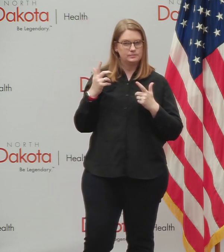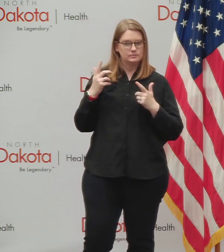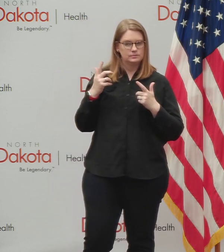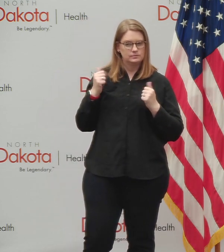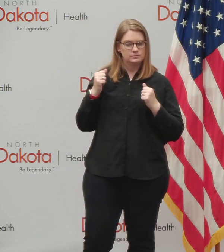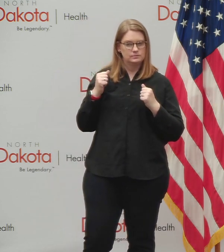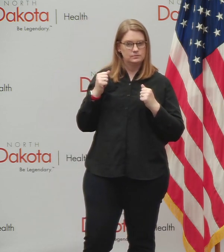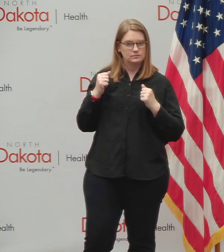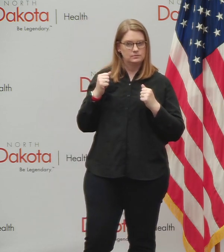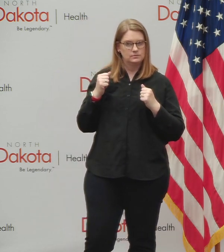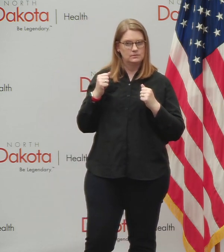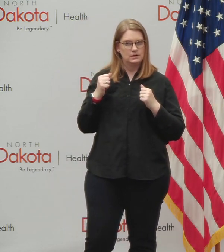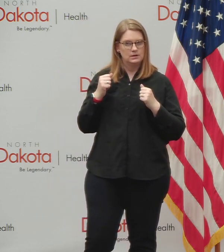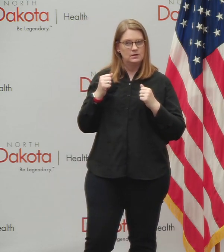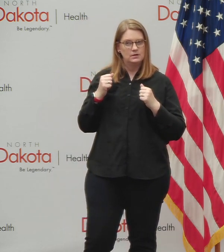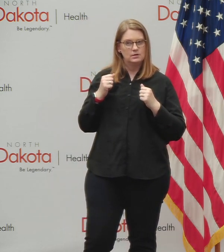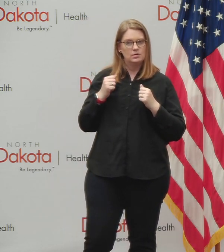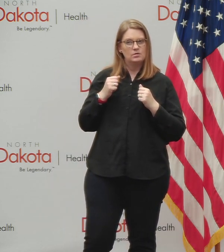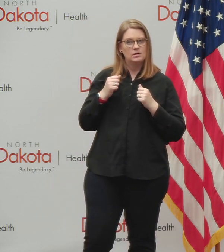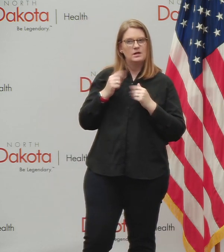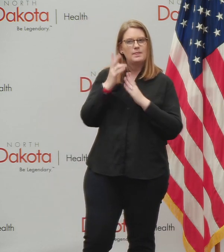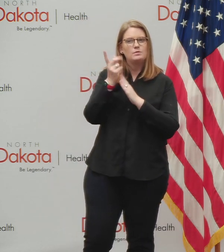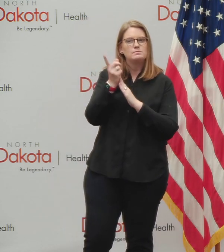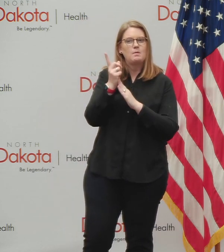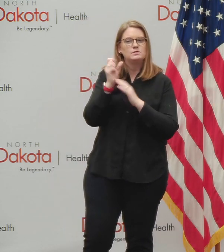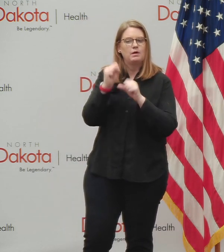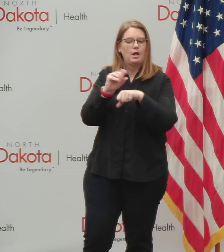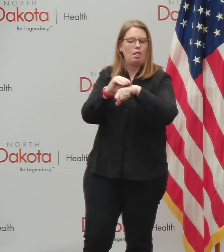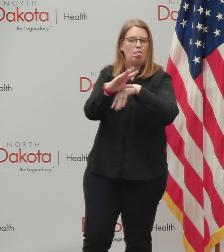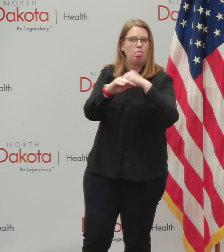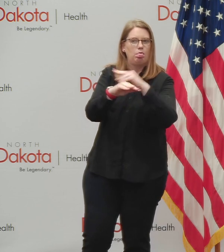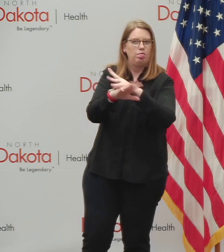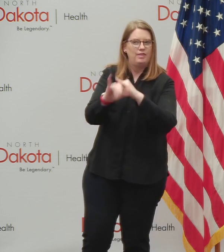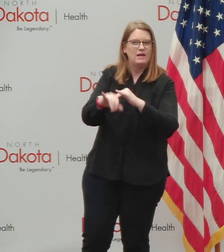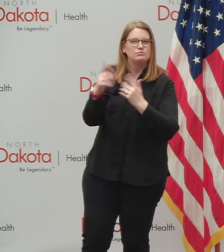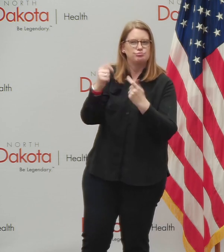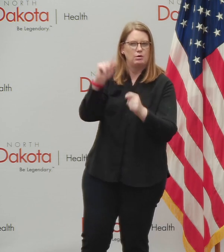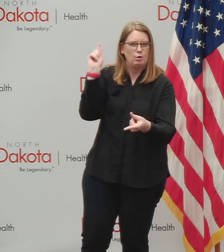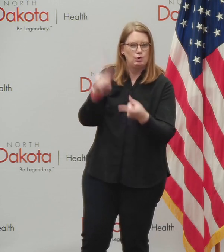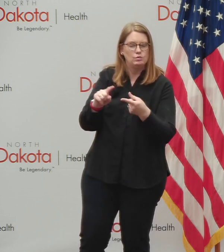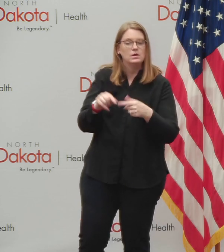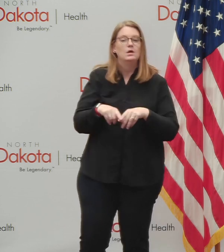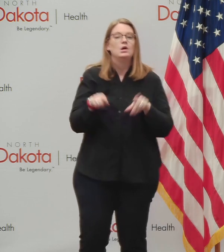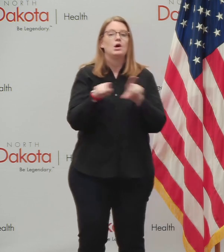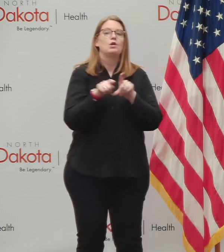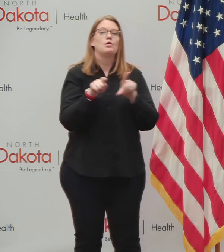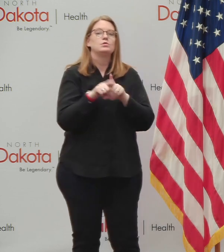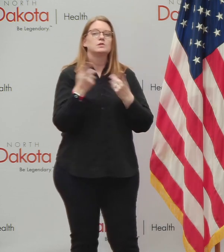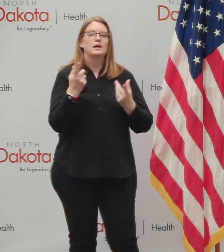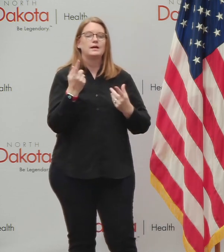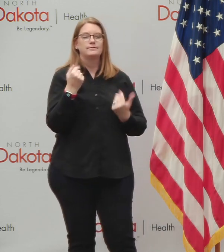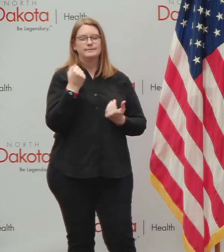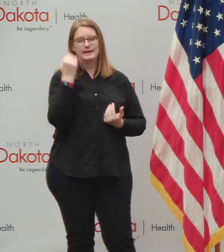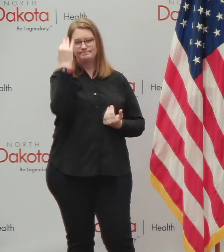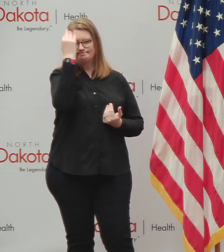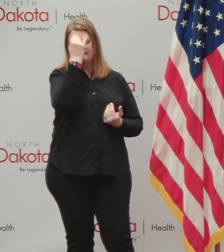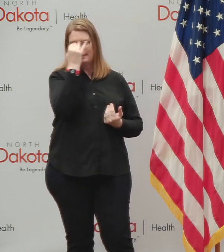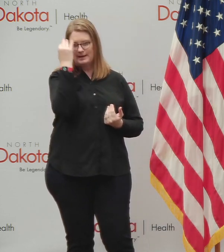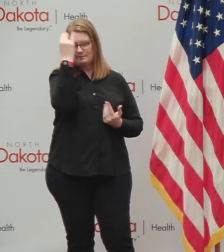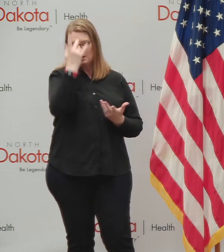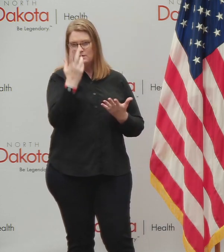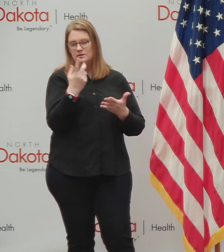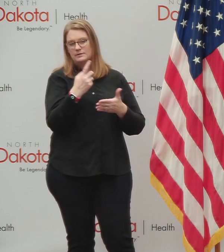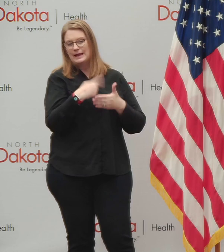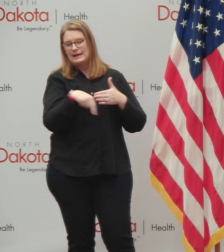increase, reduce the number of transmissible moments. And we're also heard a number of them that are either have considerations coming up, uh, at